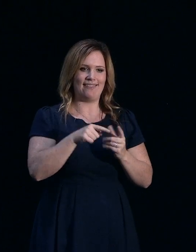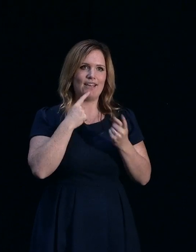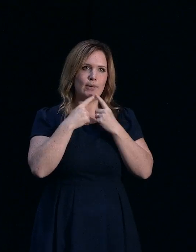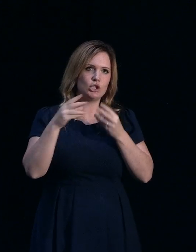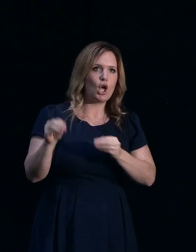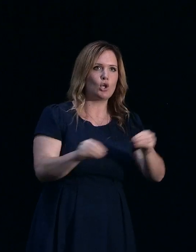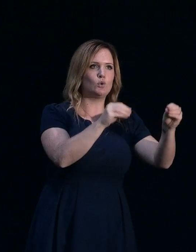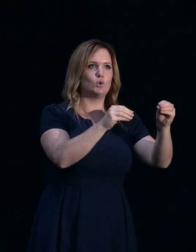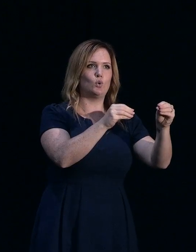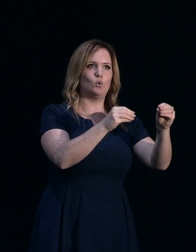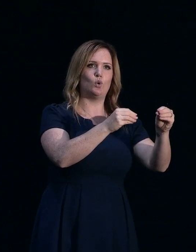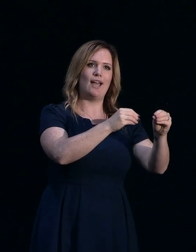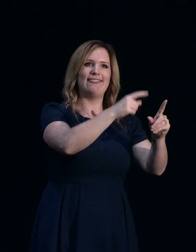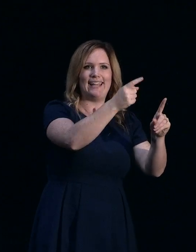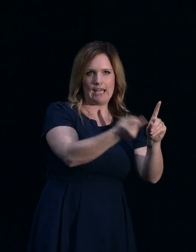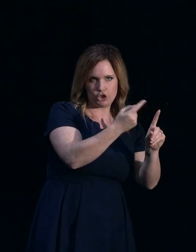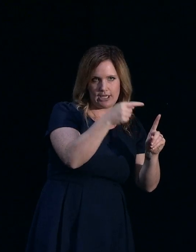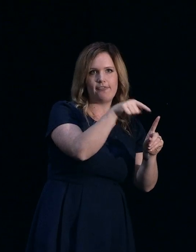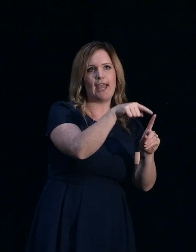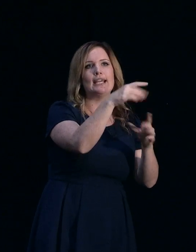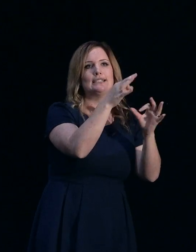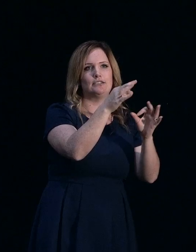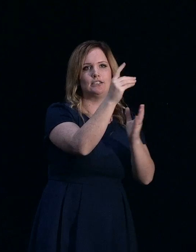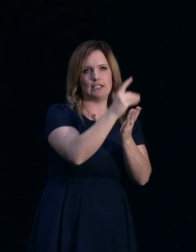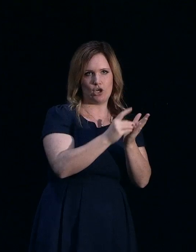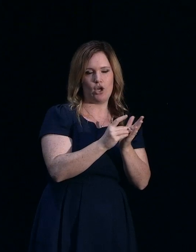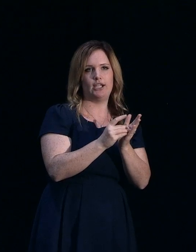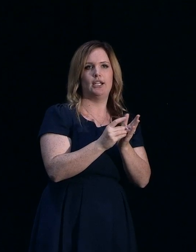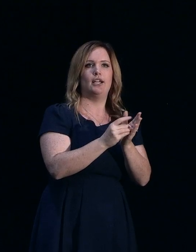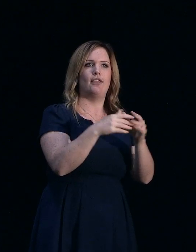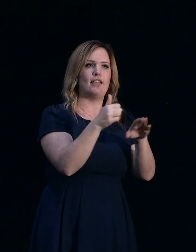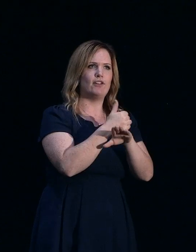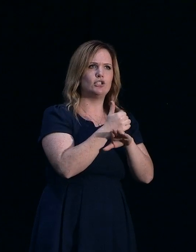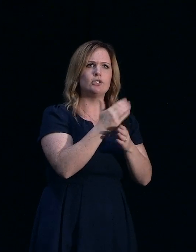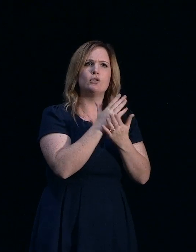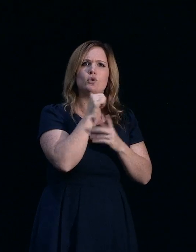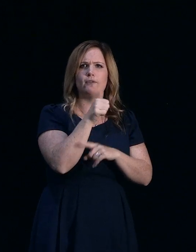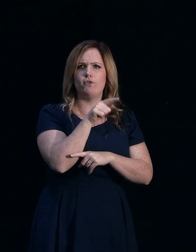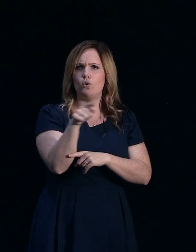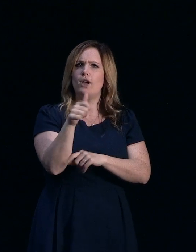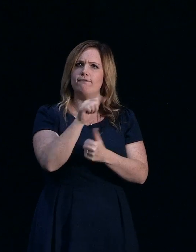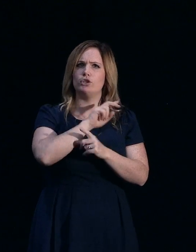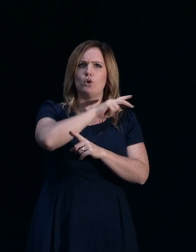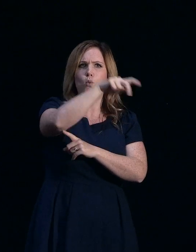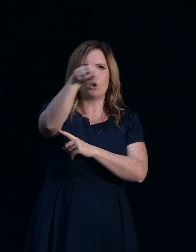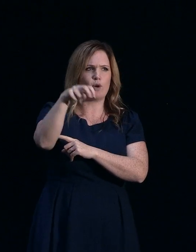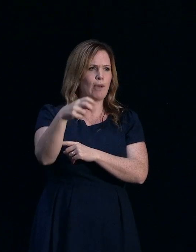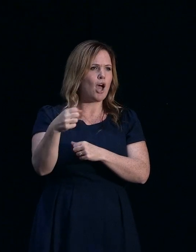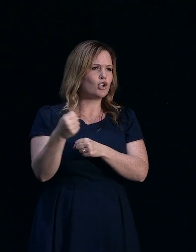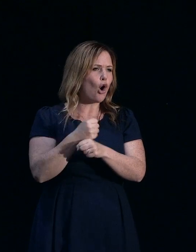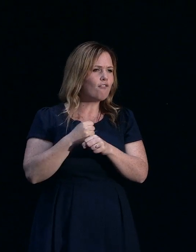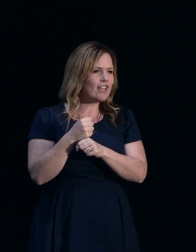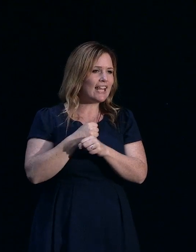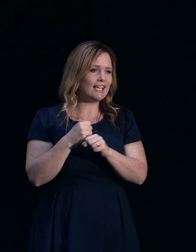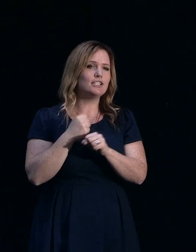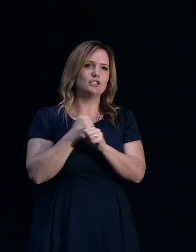the foundations. Coffee Geotechnical are here, so I'm not sure if everyone's walked right around, but Coffee Geotechnical are just over in that